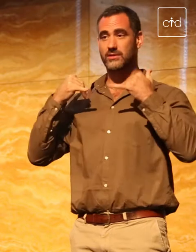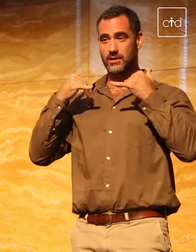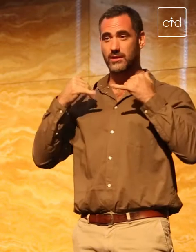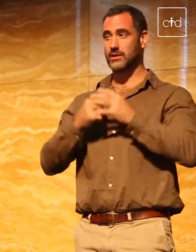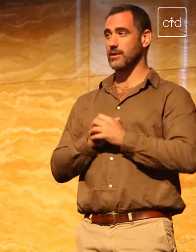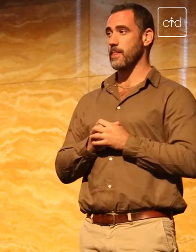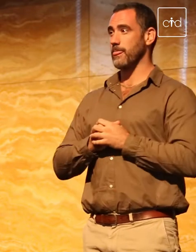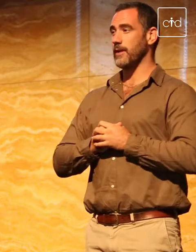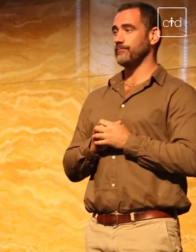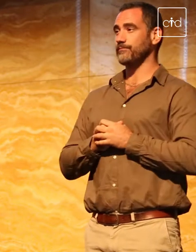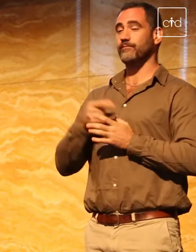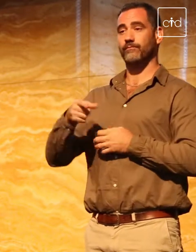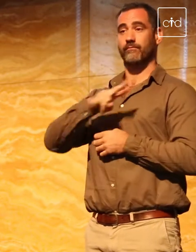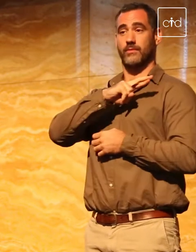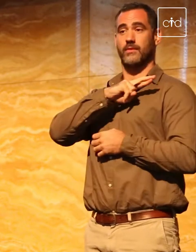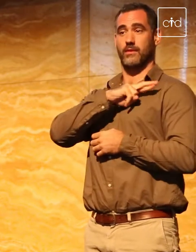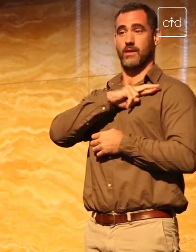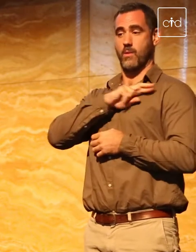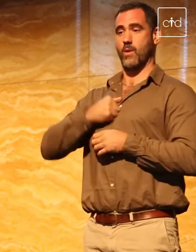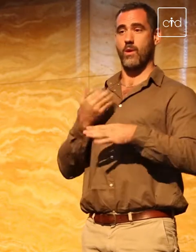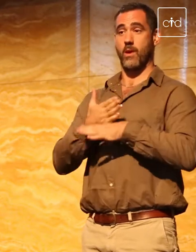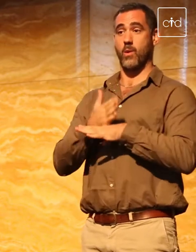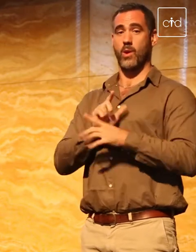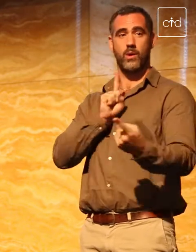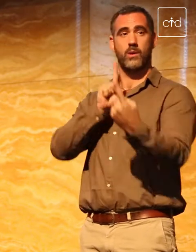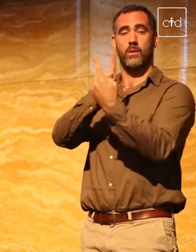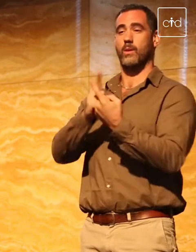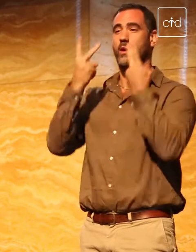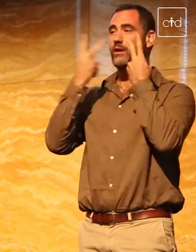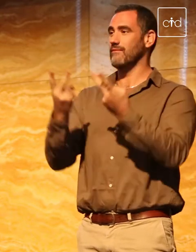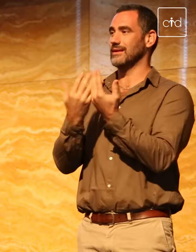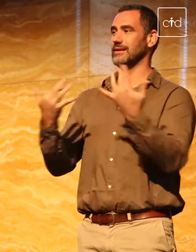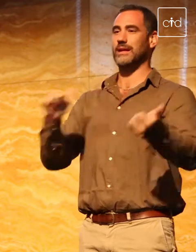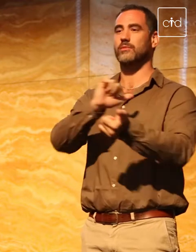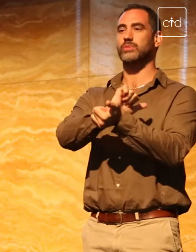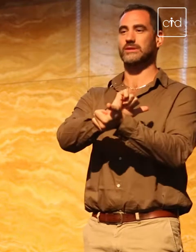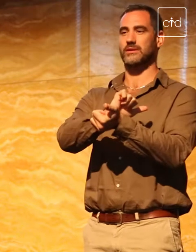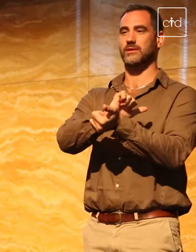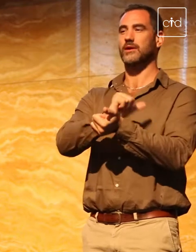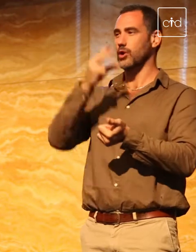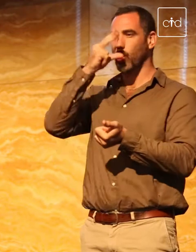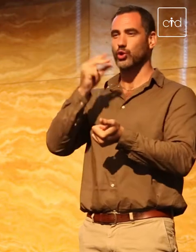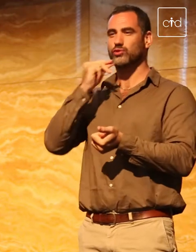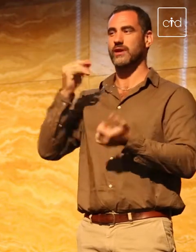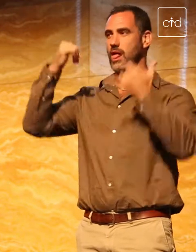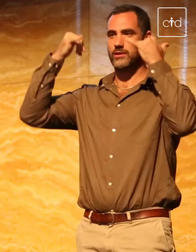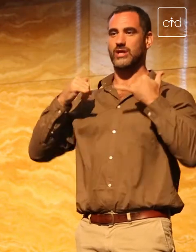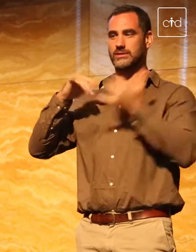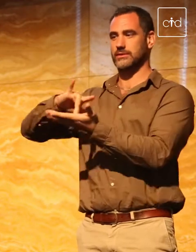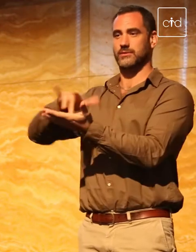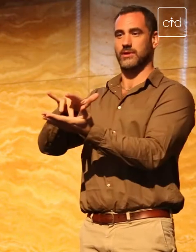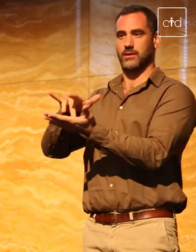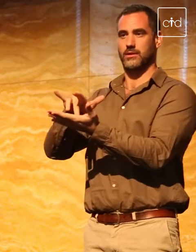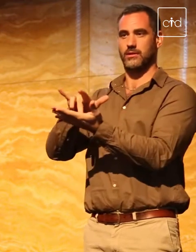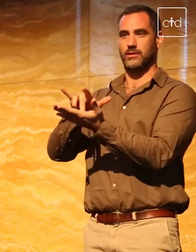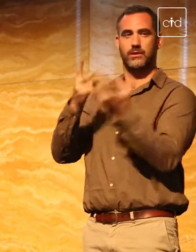role I visited many prisons and juvenile justice centres, and I have to say it